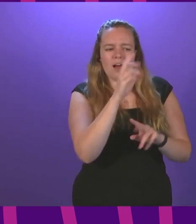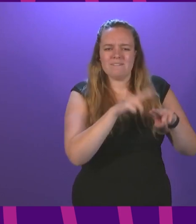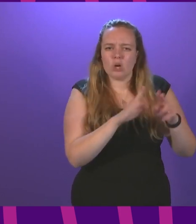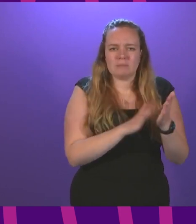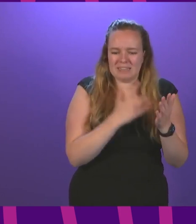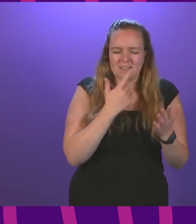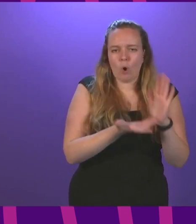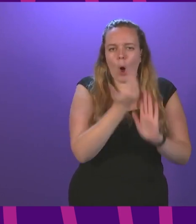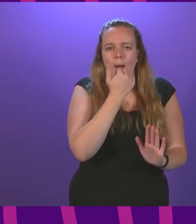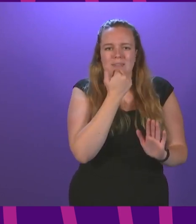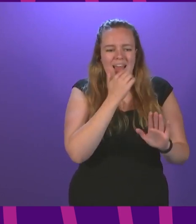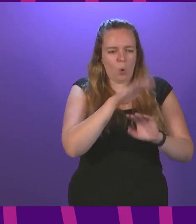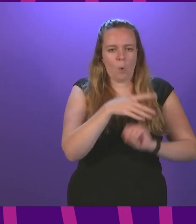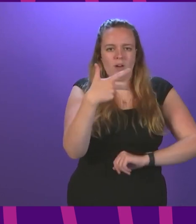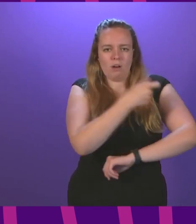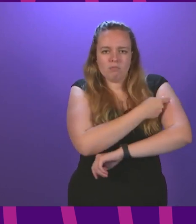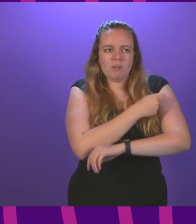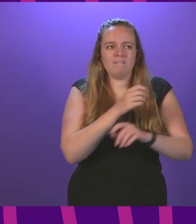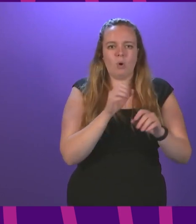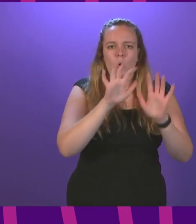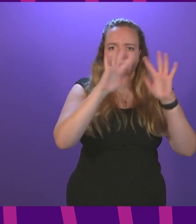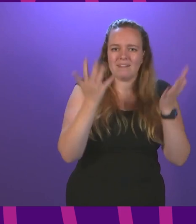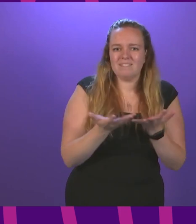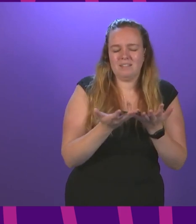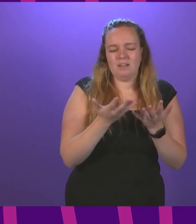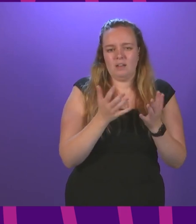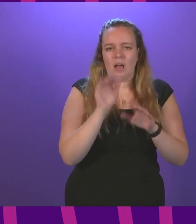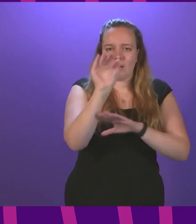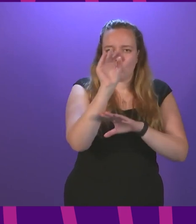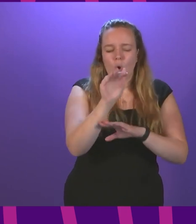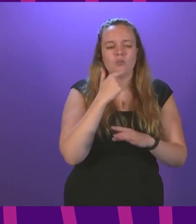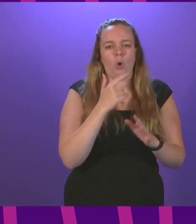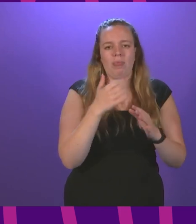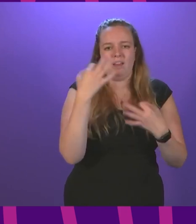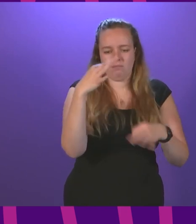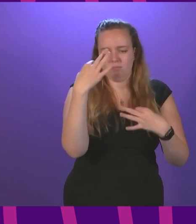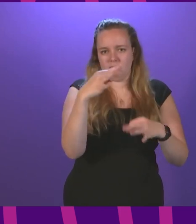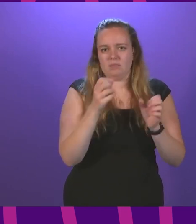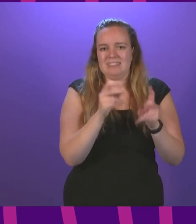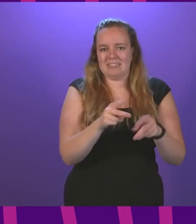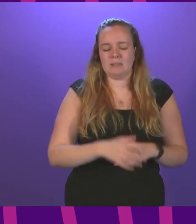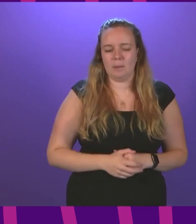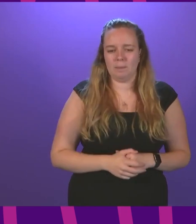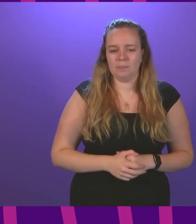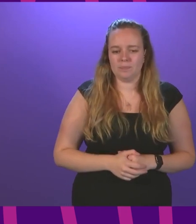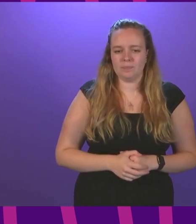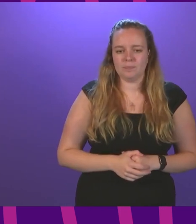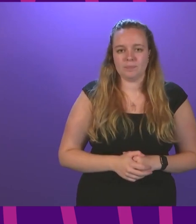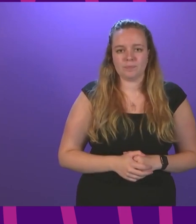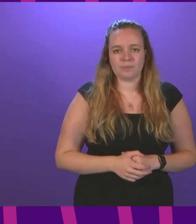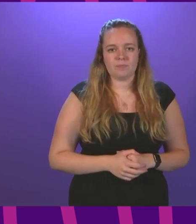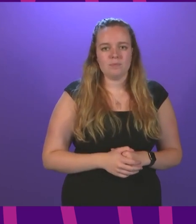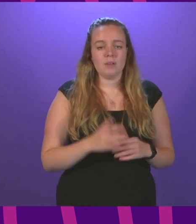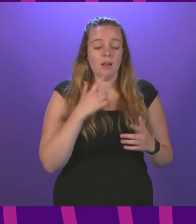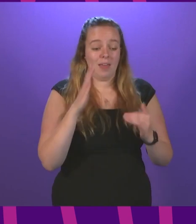on the inclusion of vaccinations administered abroad on the Scottish vaccination certificate system first minister by the end of